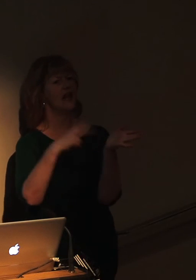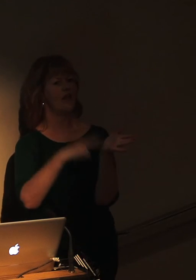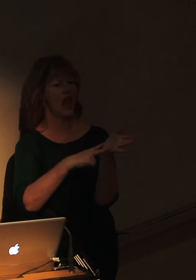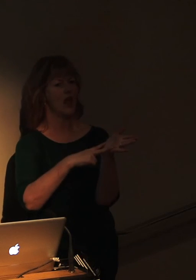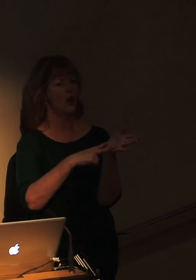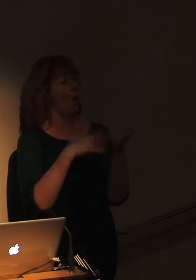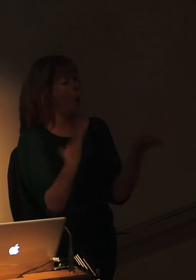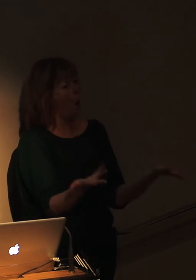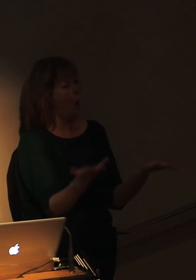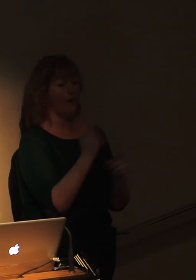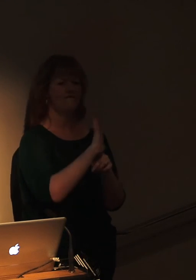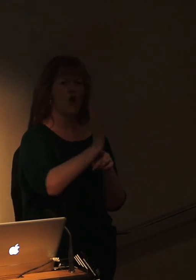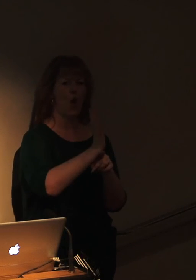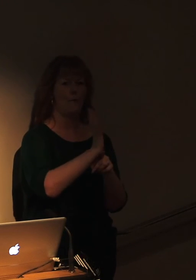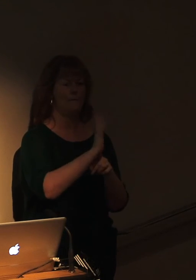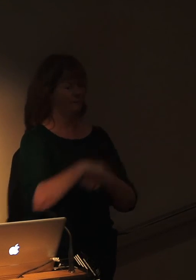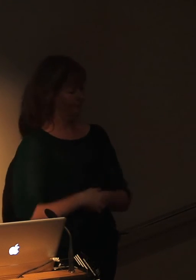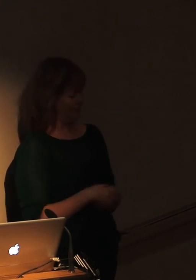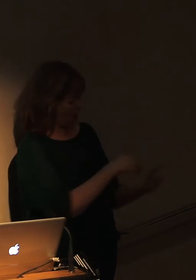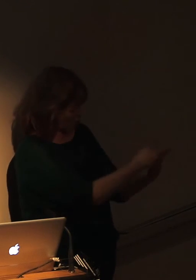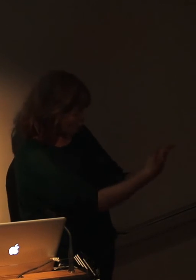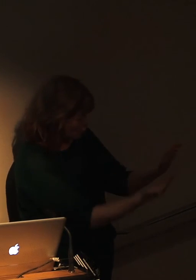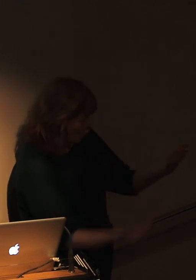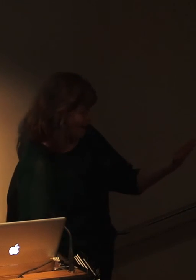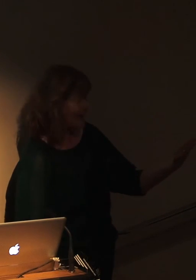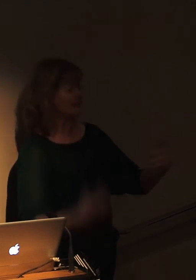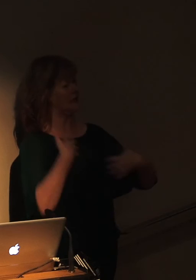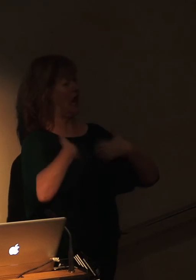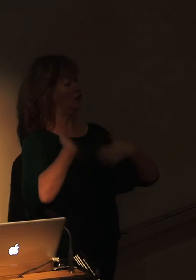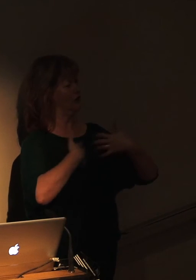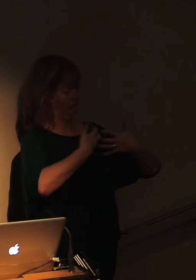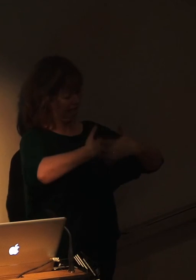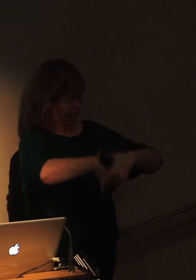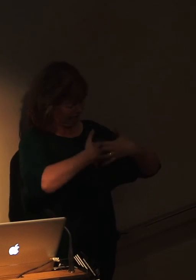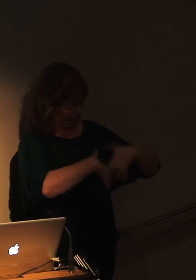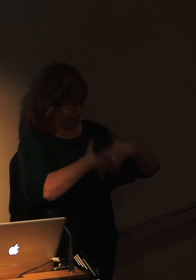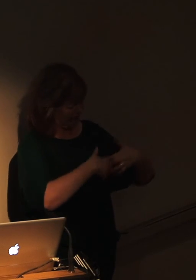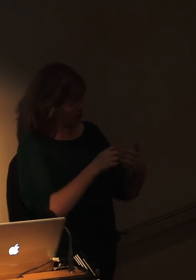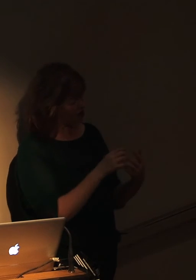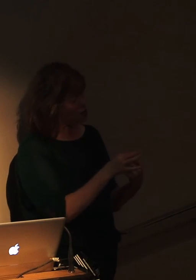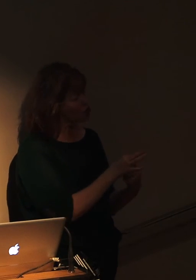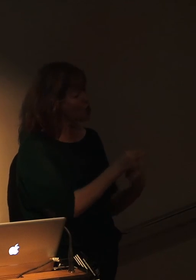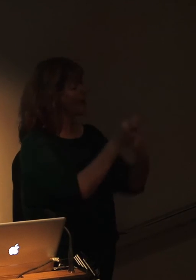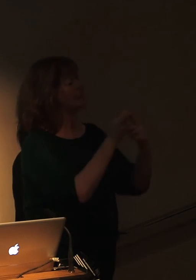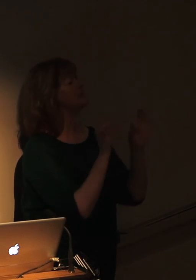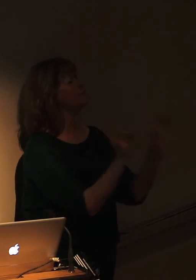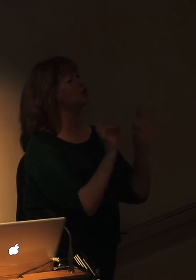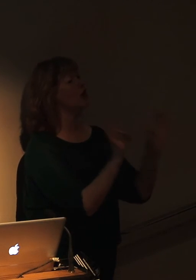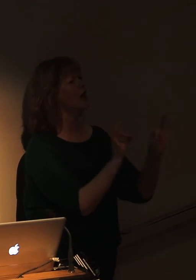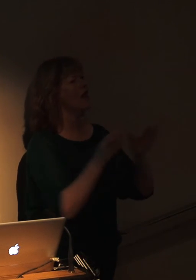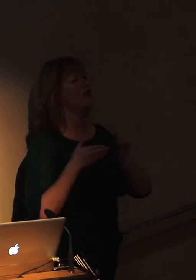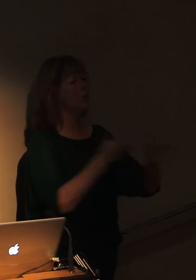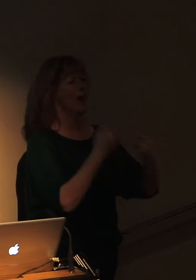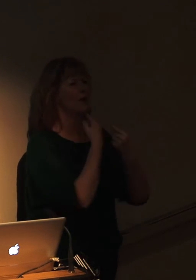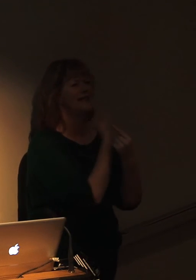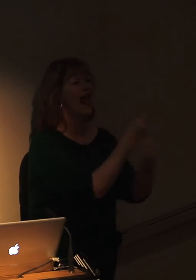is an interesting thing to work out because story is completely unique in the way in which we tell it. If any of